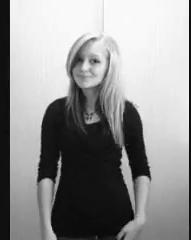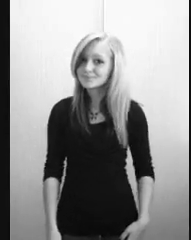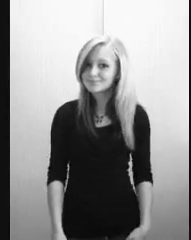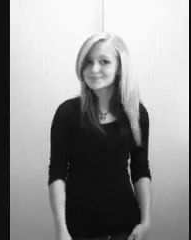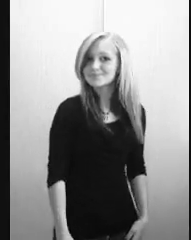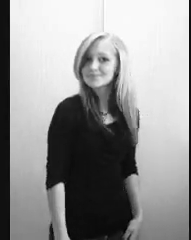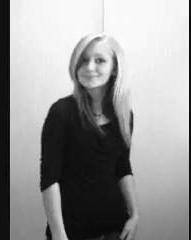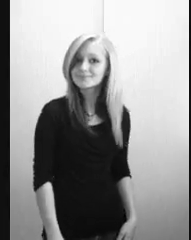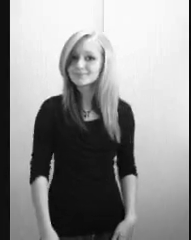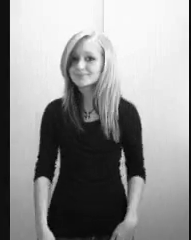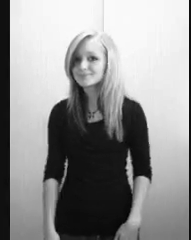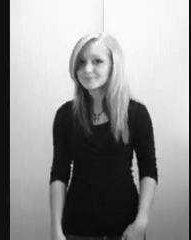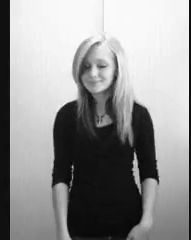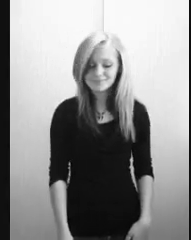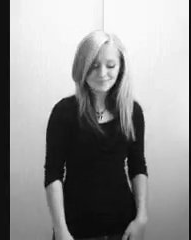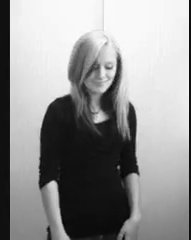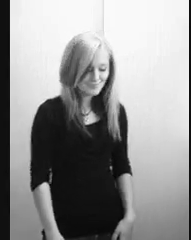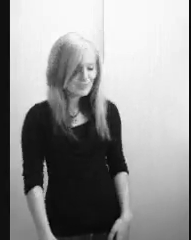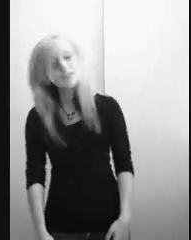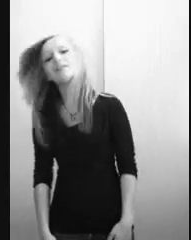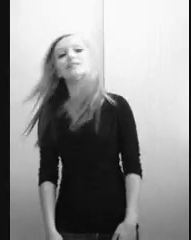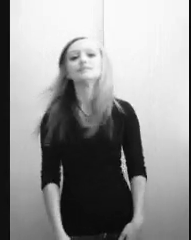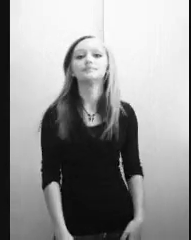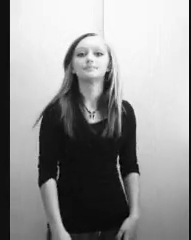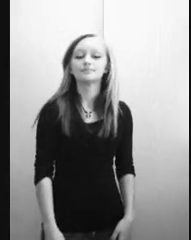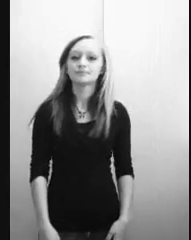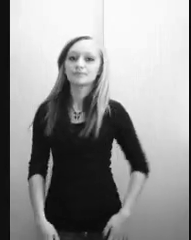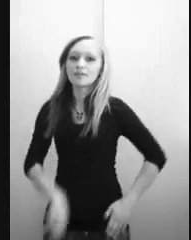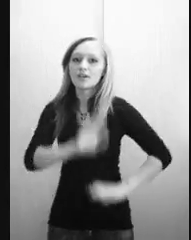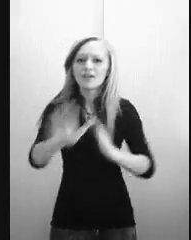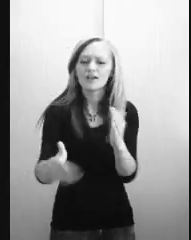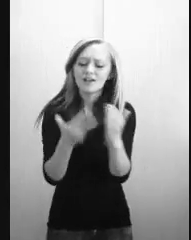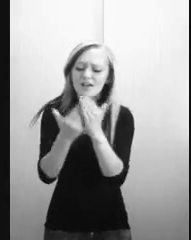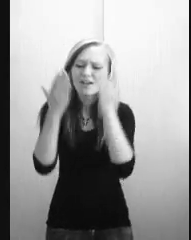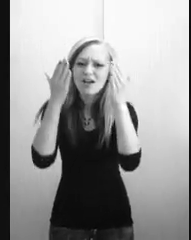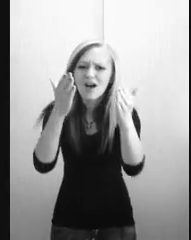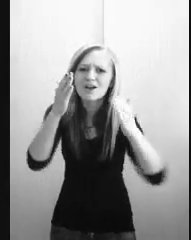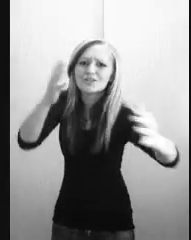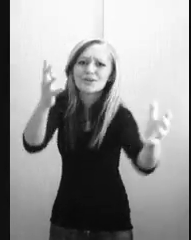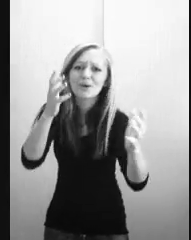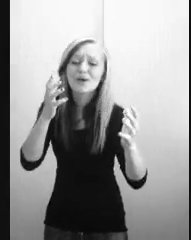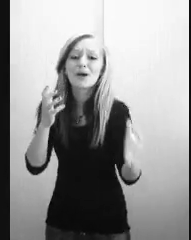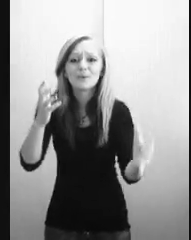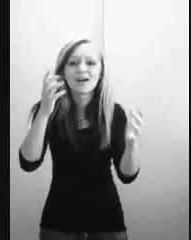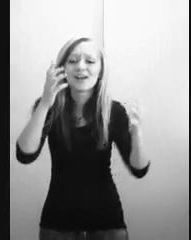job. And I felt